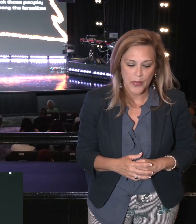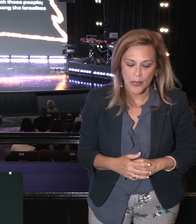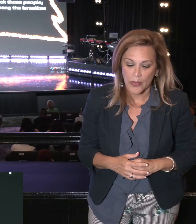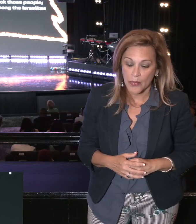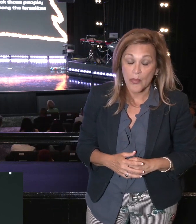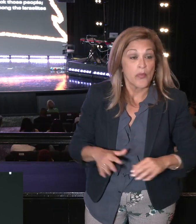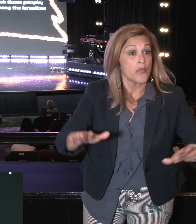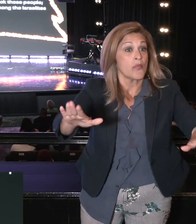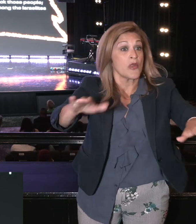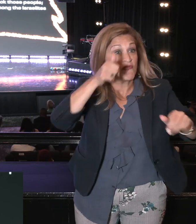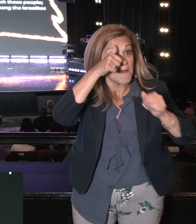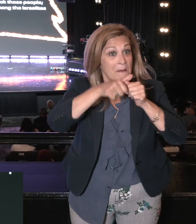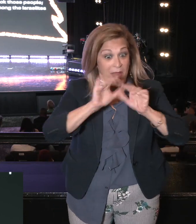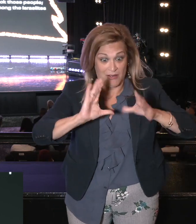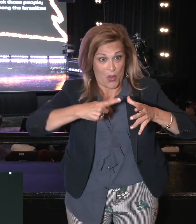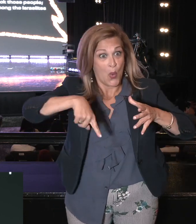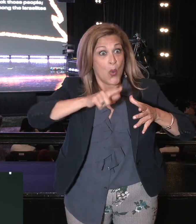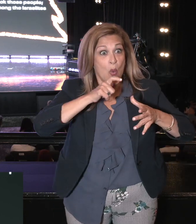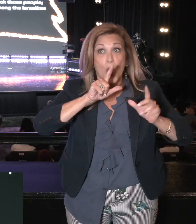Remember, these were leaders.